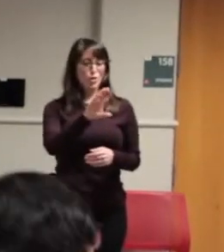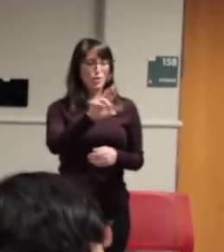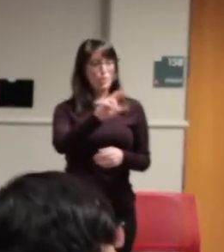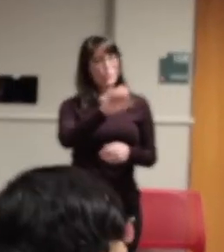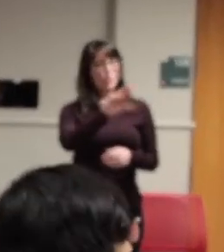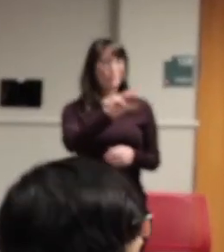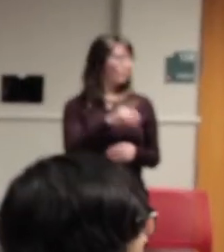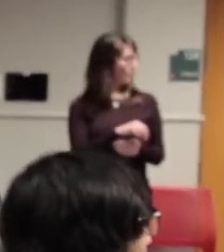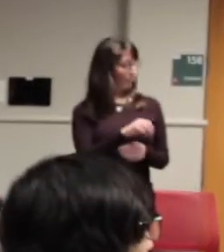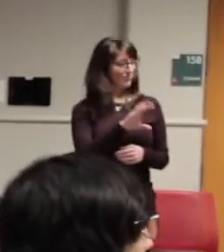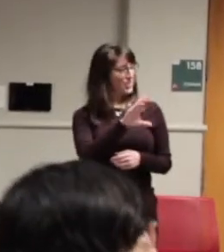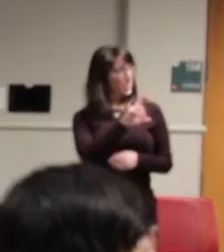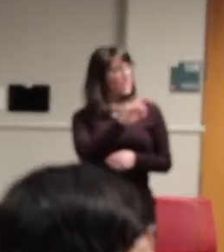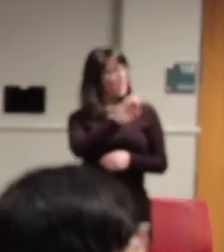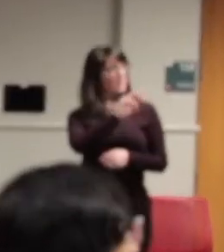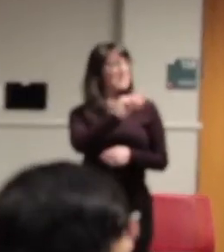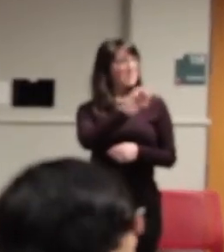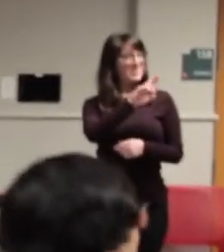Not real funny.